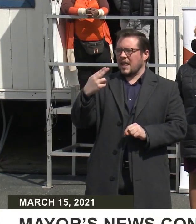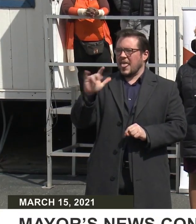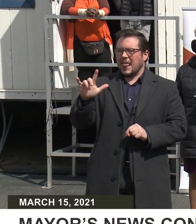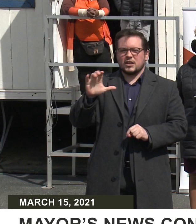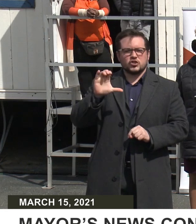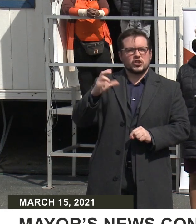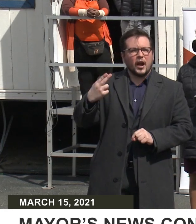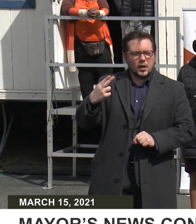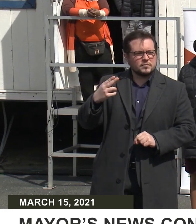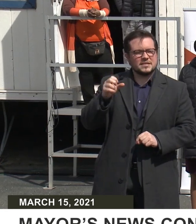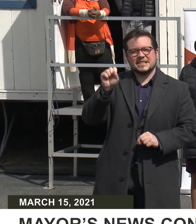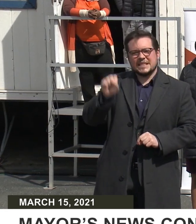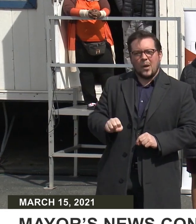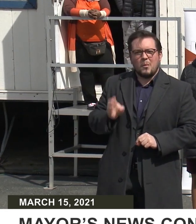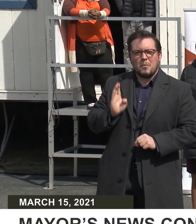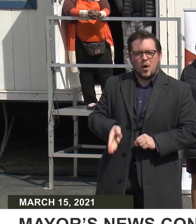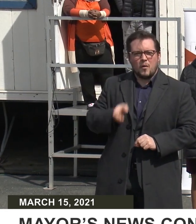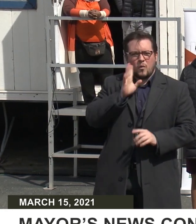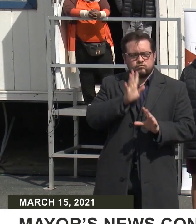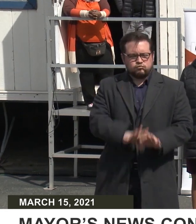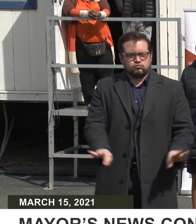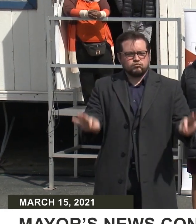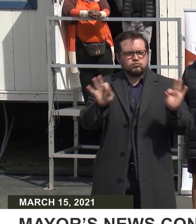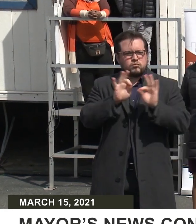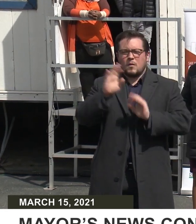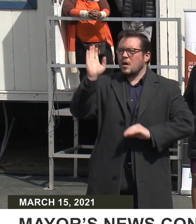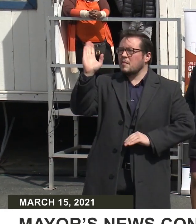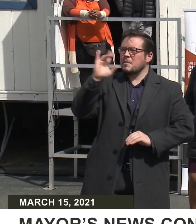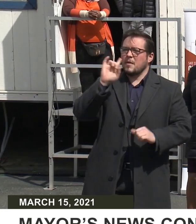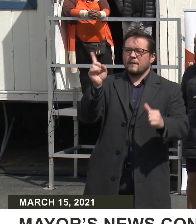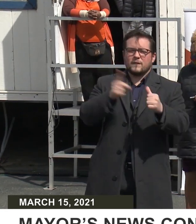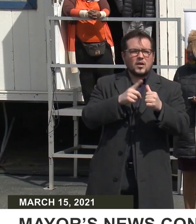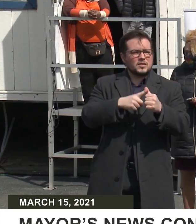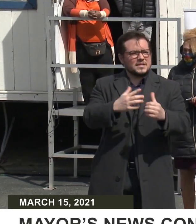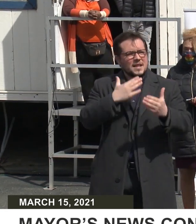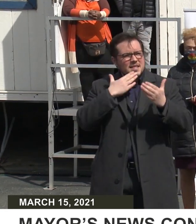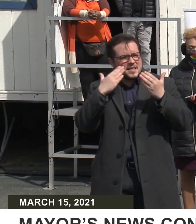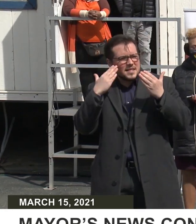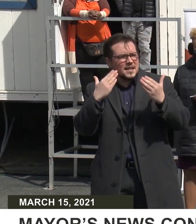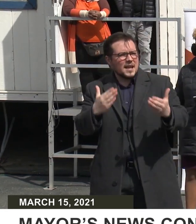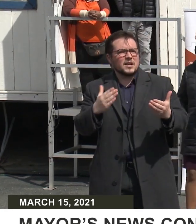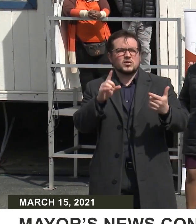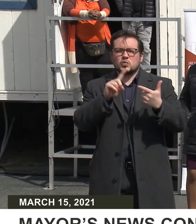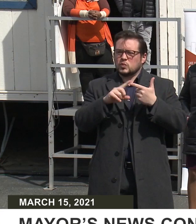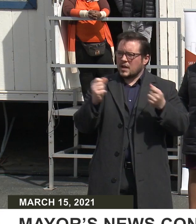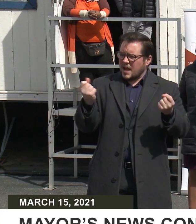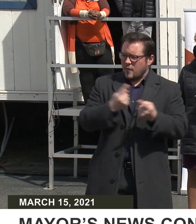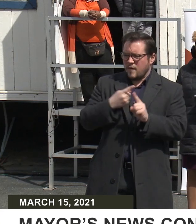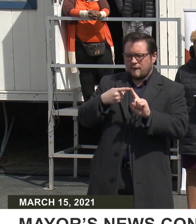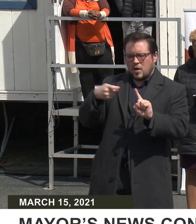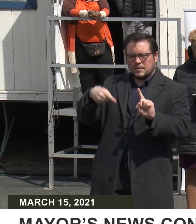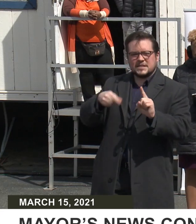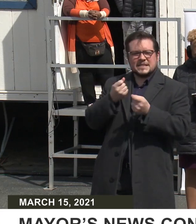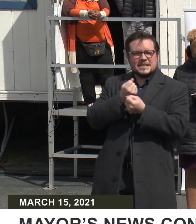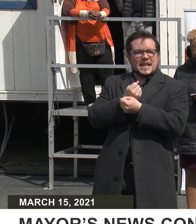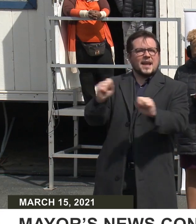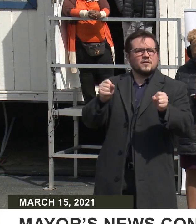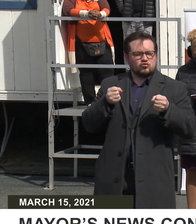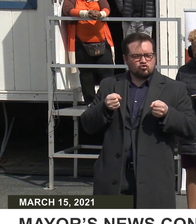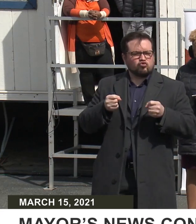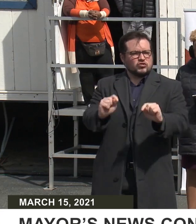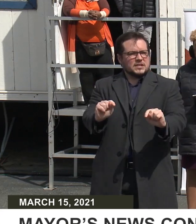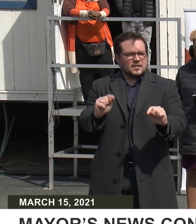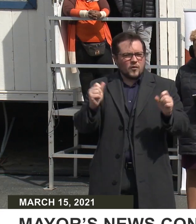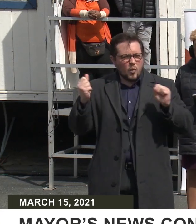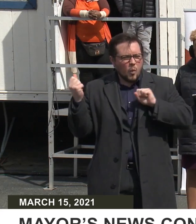for a very important announcement. Let us first thanks to great great folks from Safe Streets and Safe Streets Cherry Hill for all the work